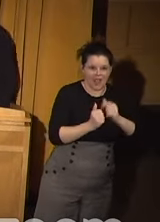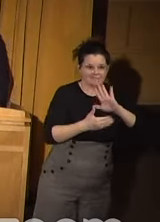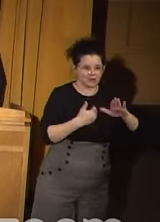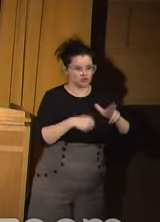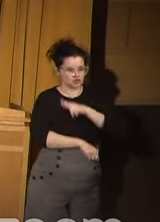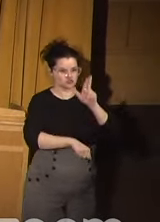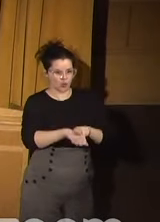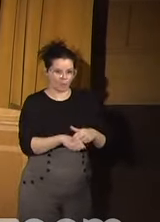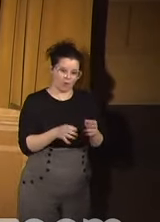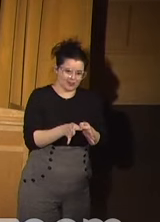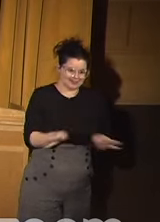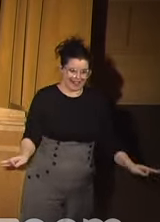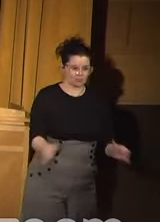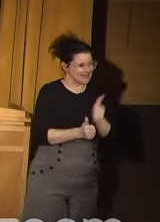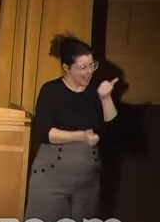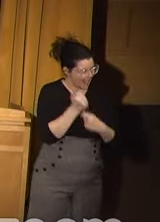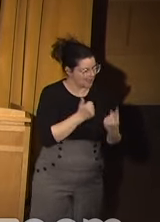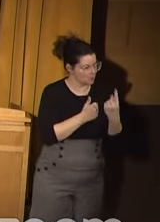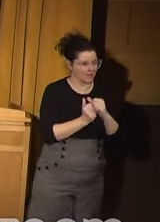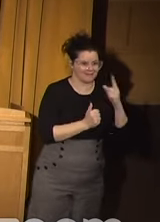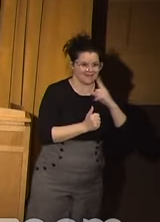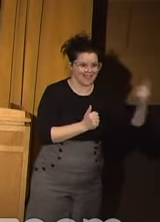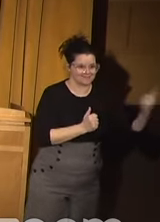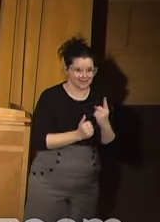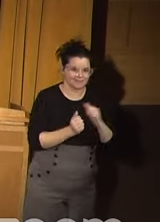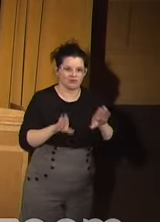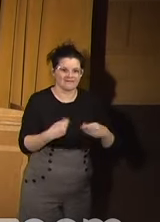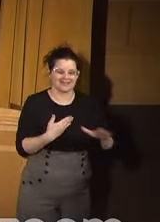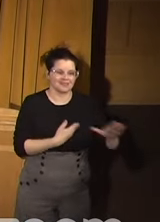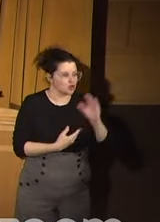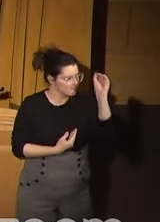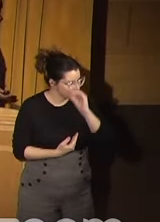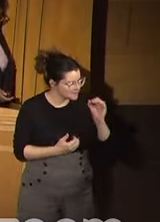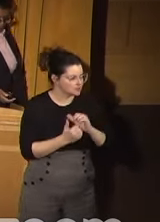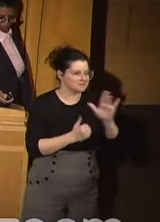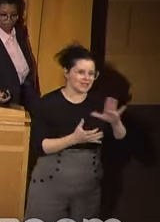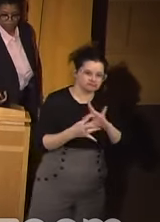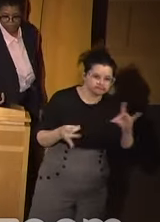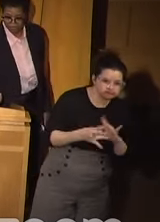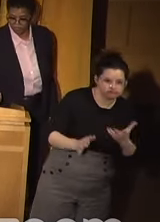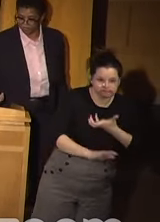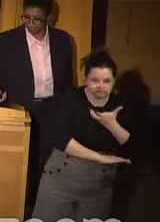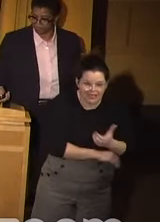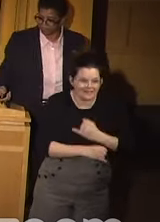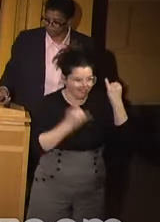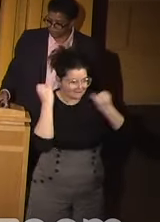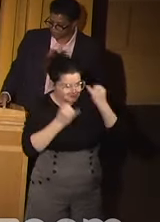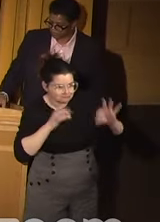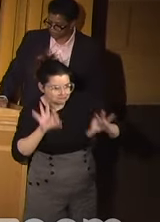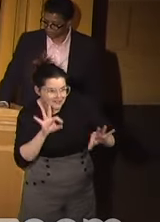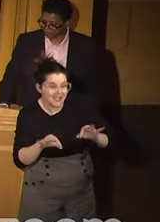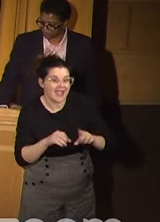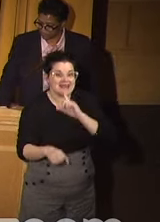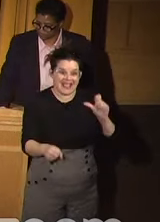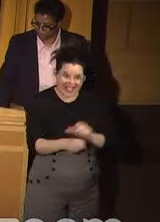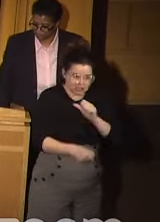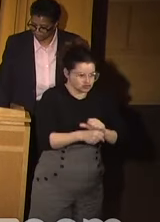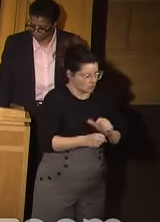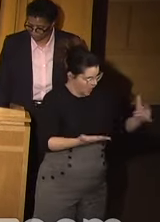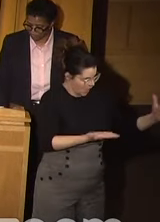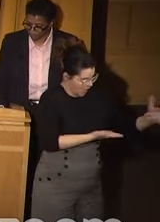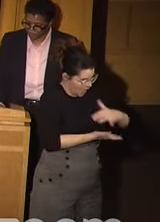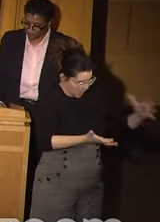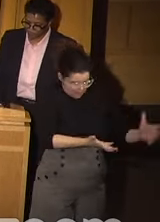language so that anyone on the street can offer their opinion and offer their sentiment and offer their ideas and then actually take it back,